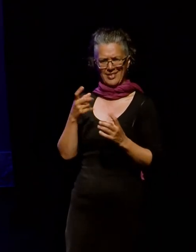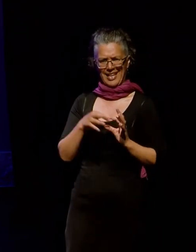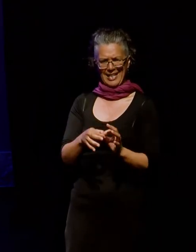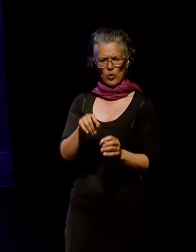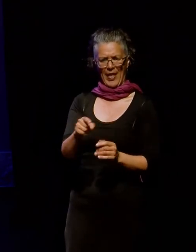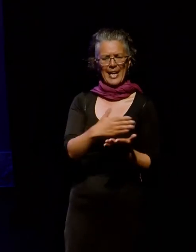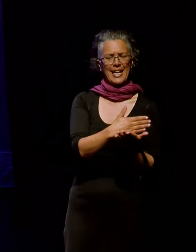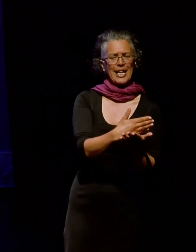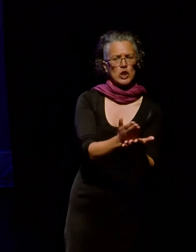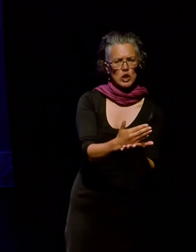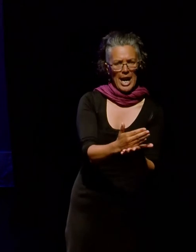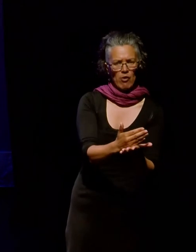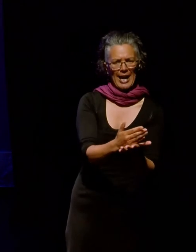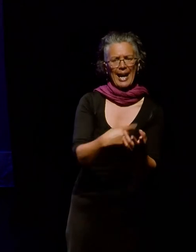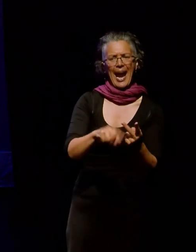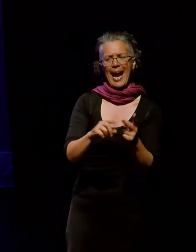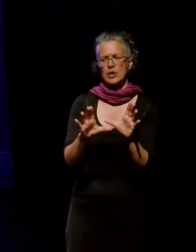sharing and grouping.